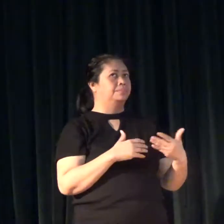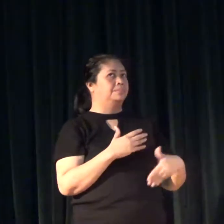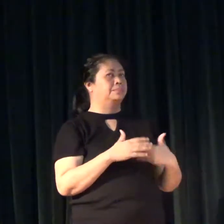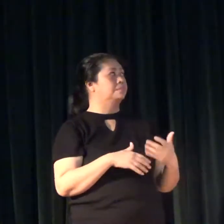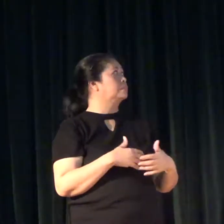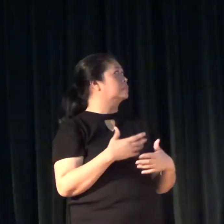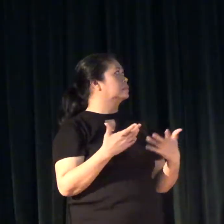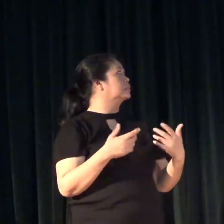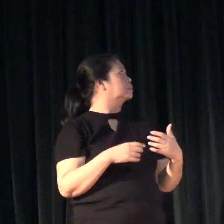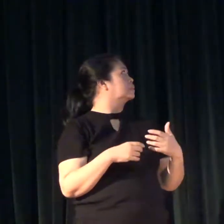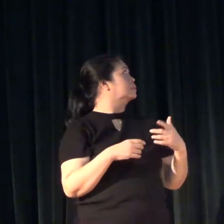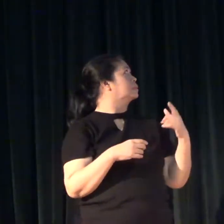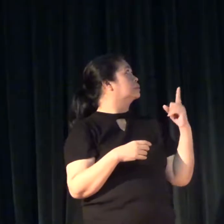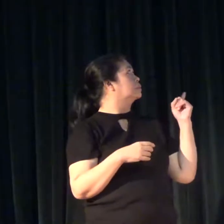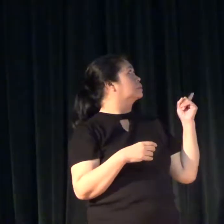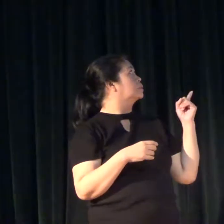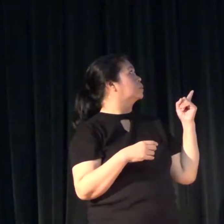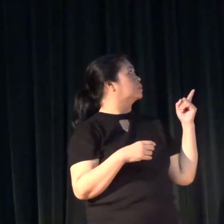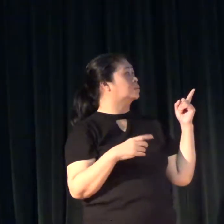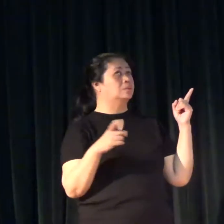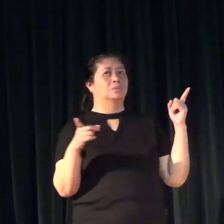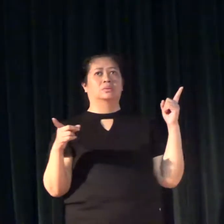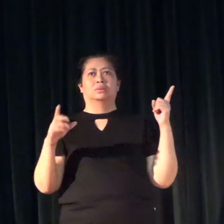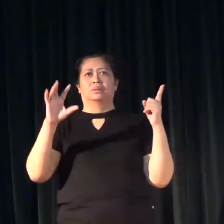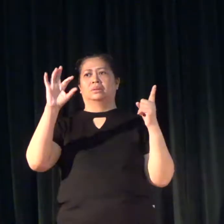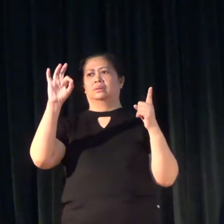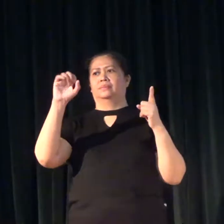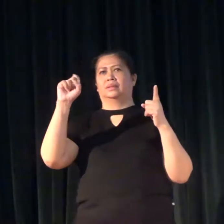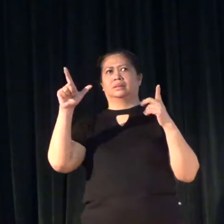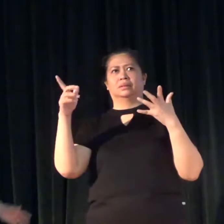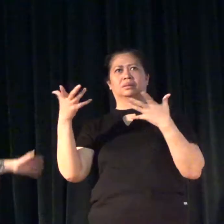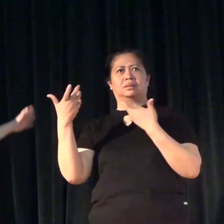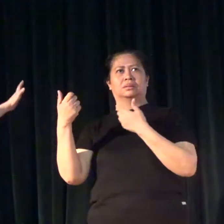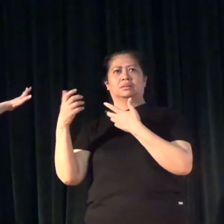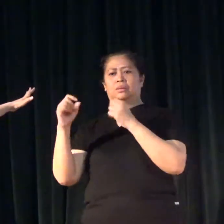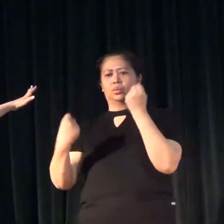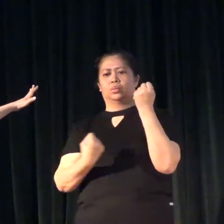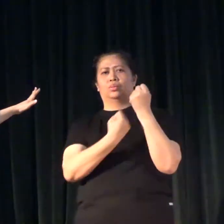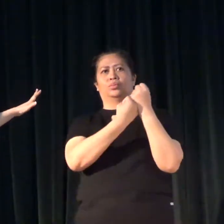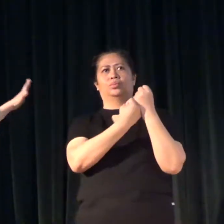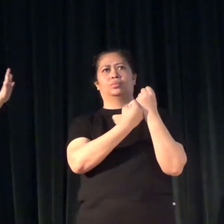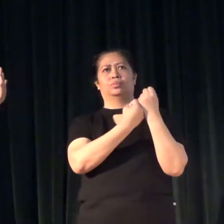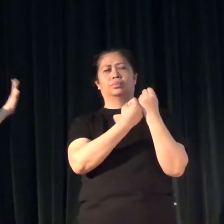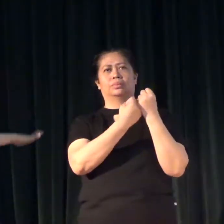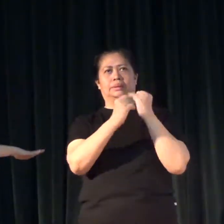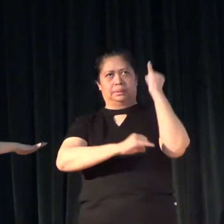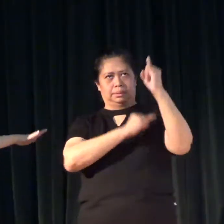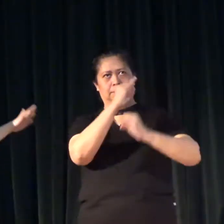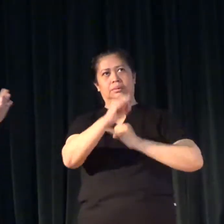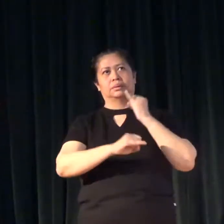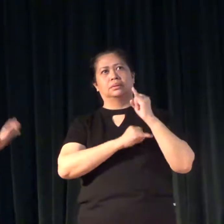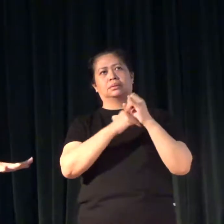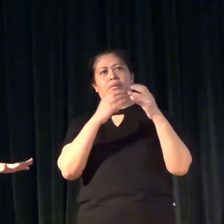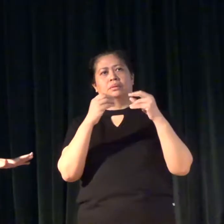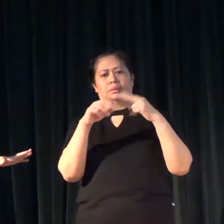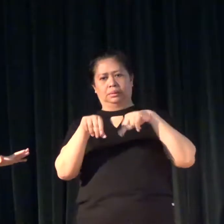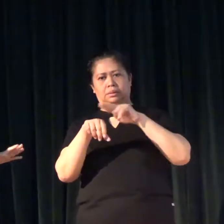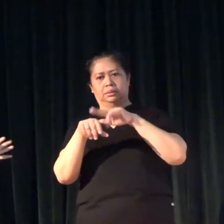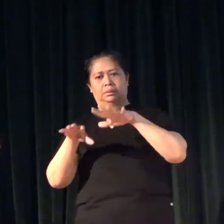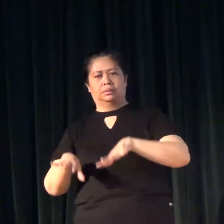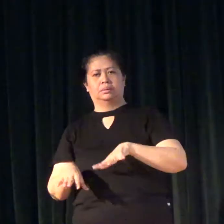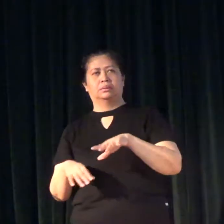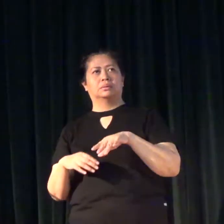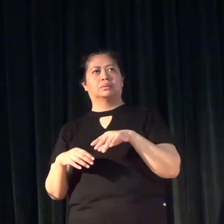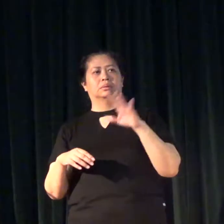Now, the push for the use of FSDL education has been supported internationally and nationally.